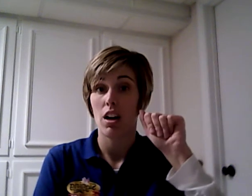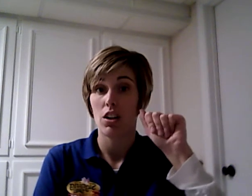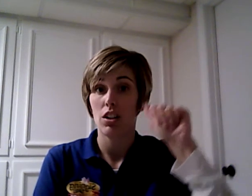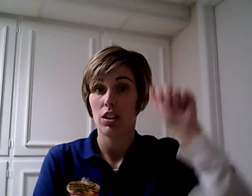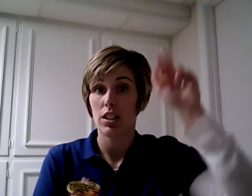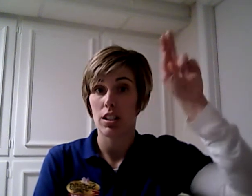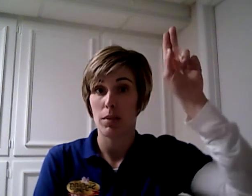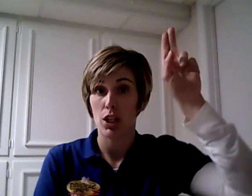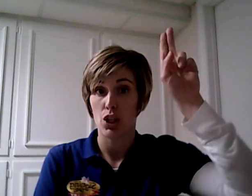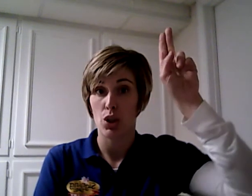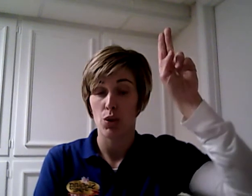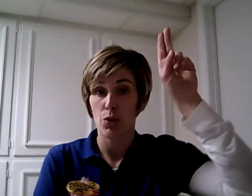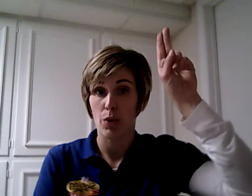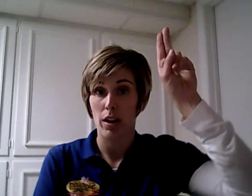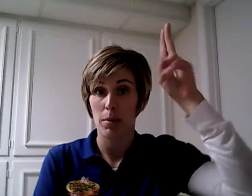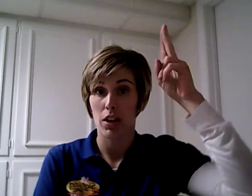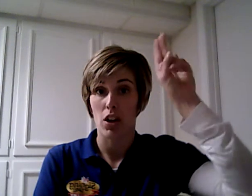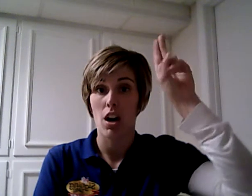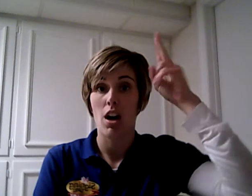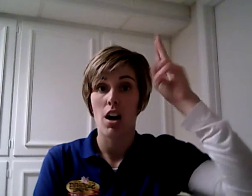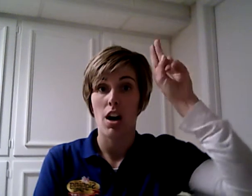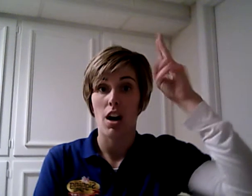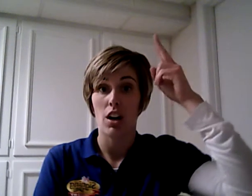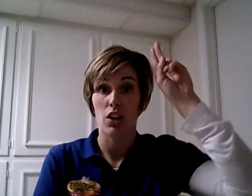Uncle is going to be a U right up here. Uncle.